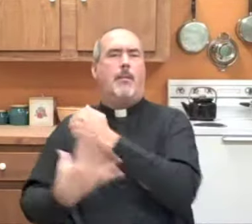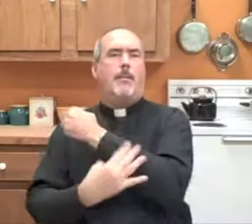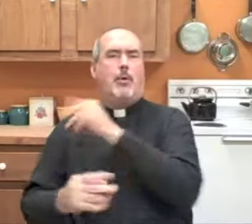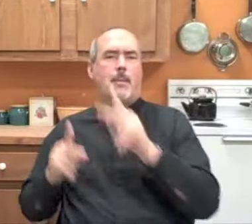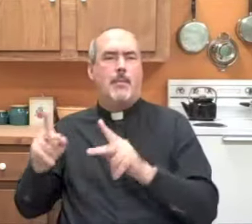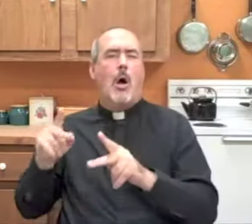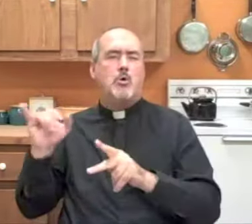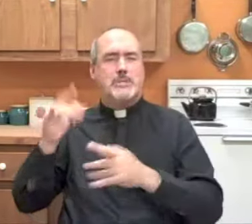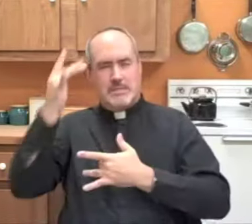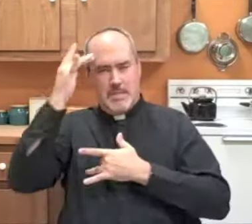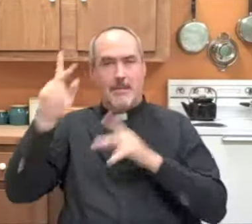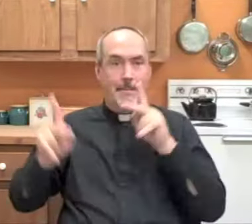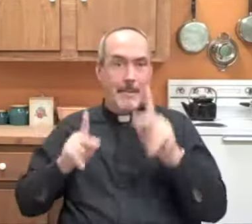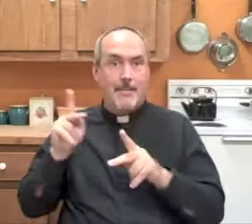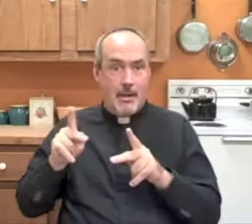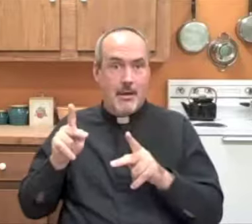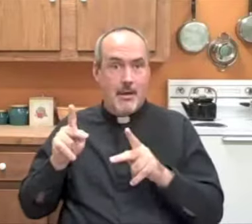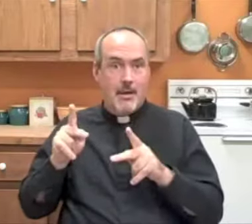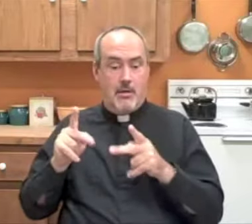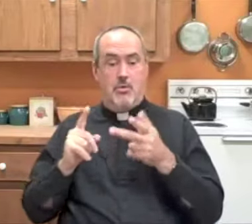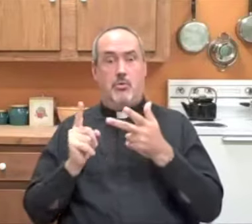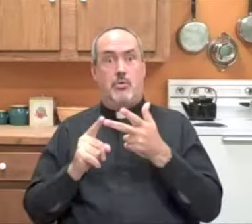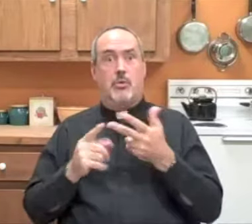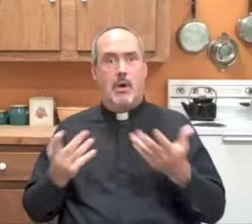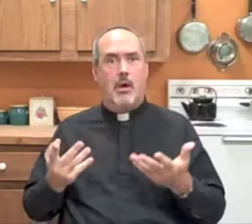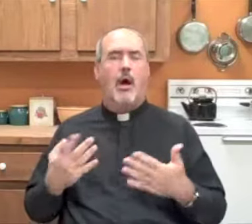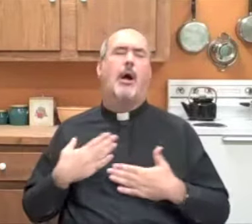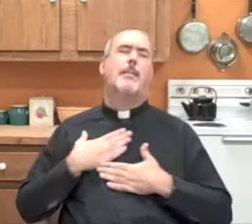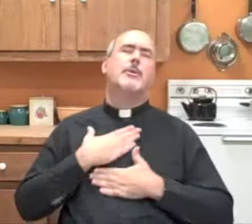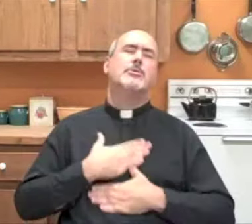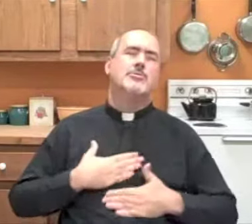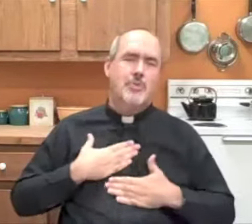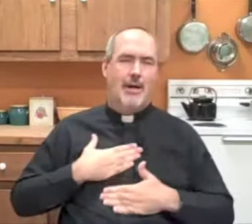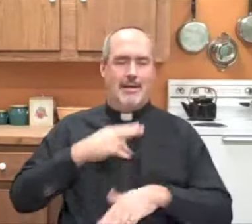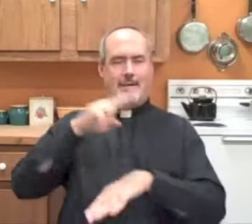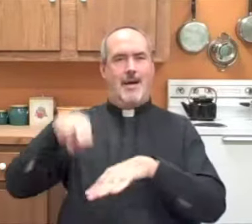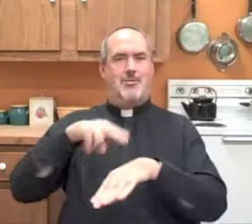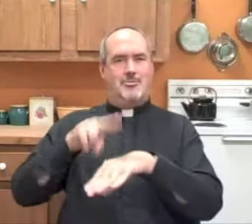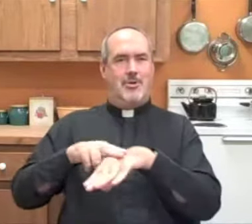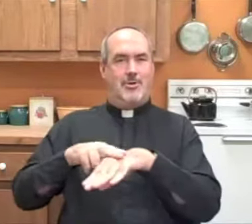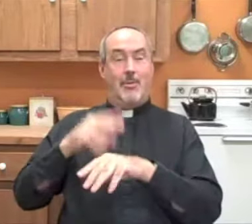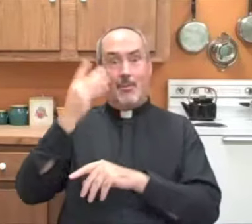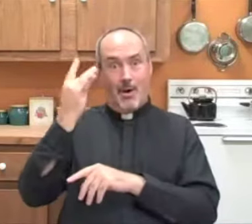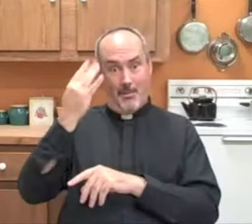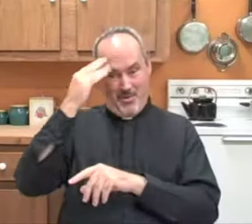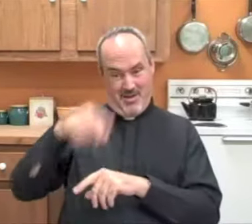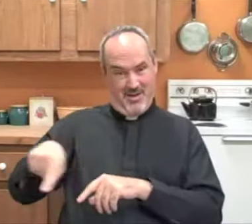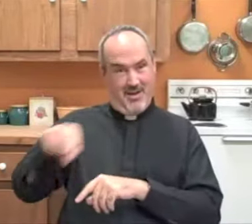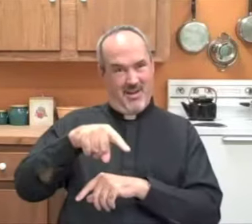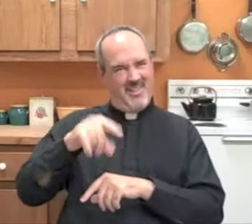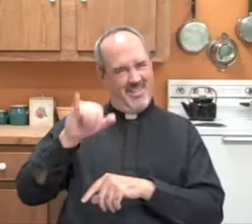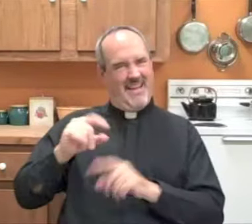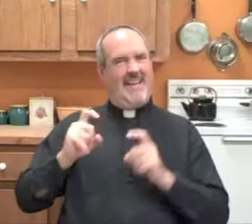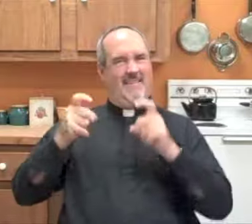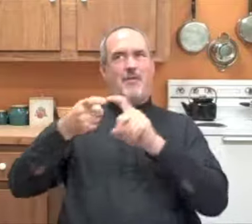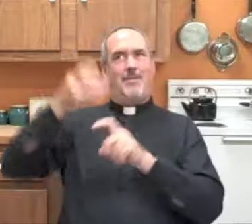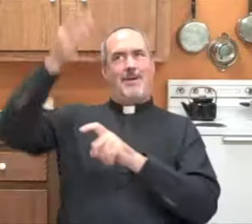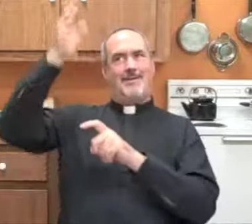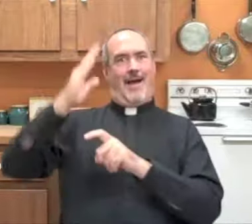that we need to focus our attention on helping the poor and the sick. And that third, we need to enjoy nature, because that is